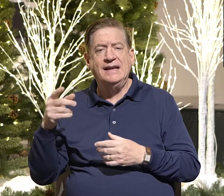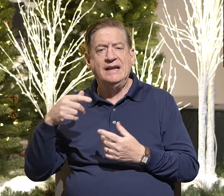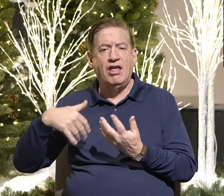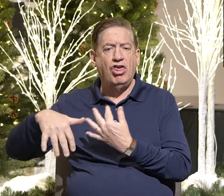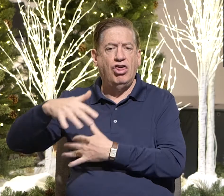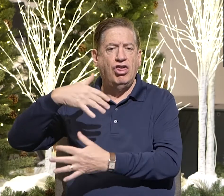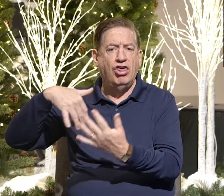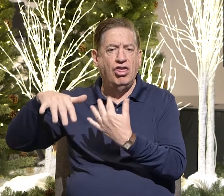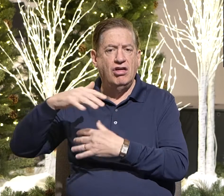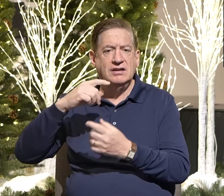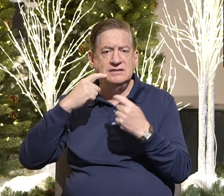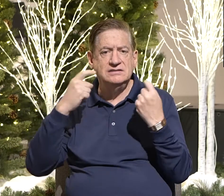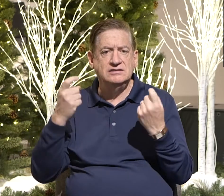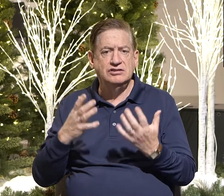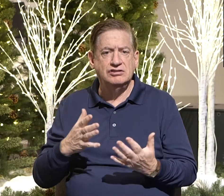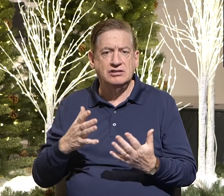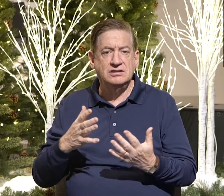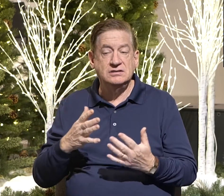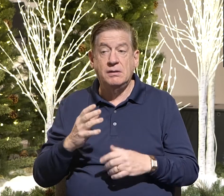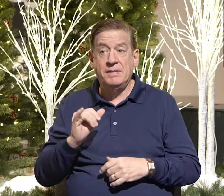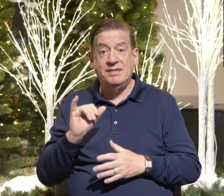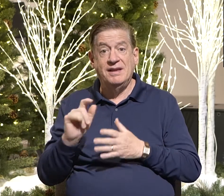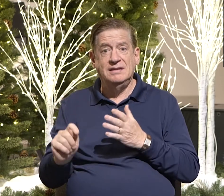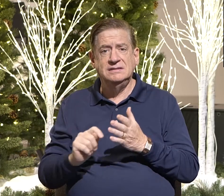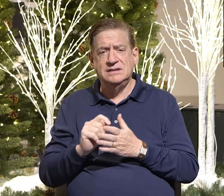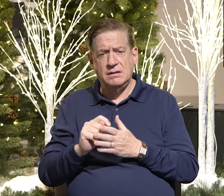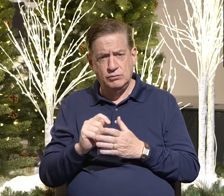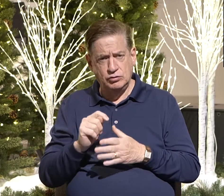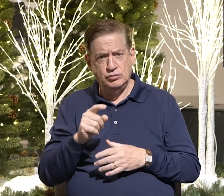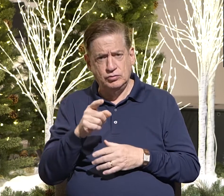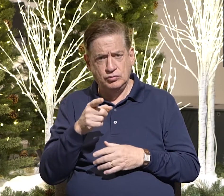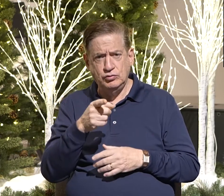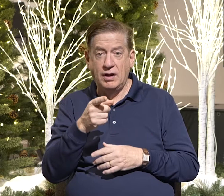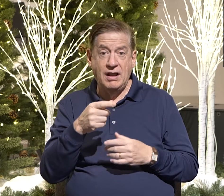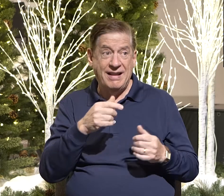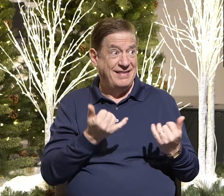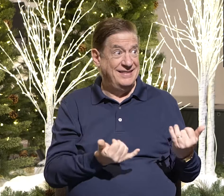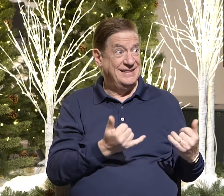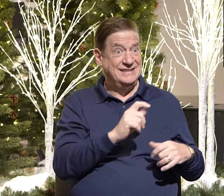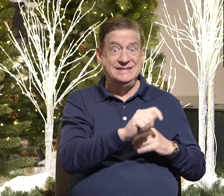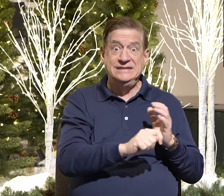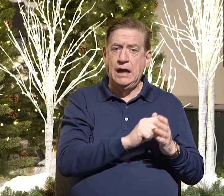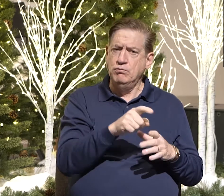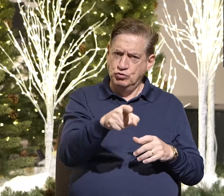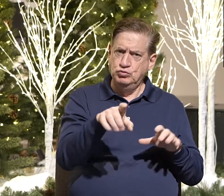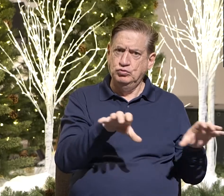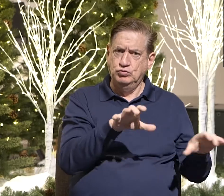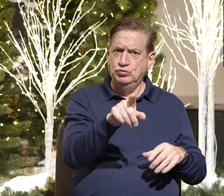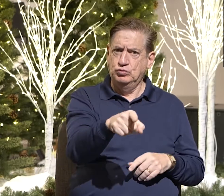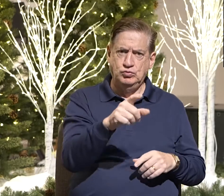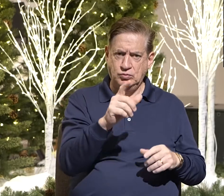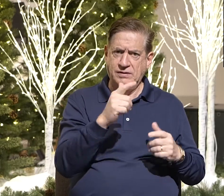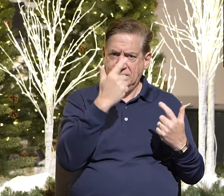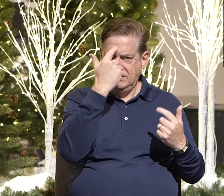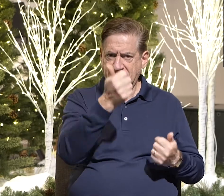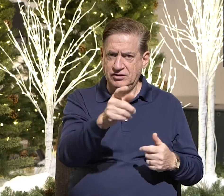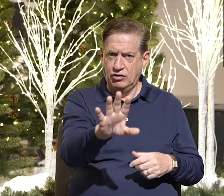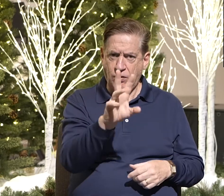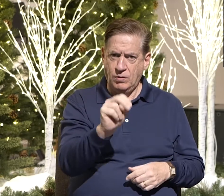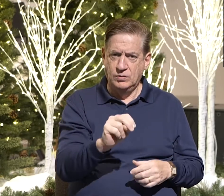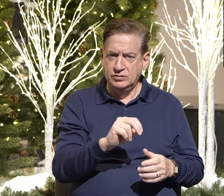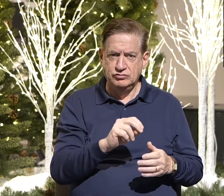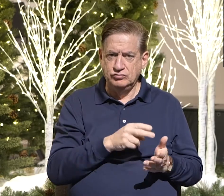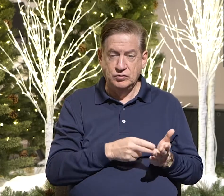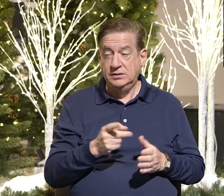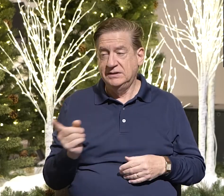But he didn't tell those people that he was spending time with, you know, you do you. Live your own truth. He said, you are forgiven.